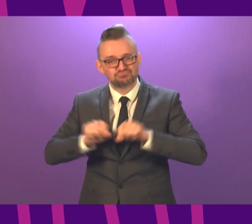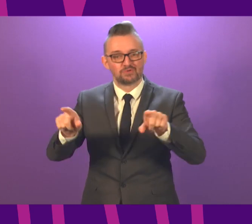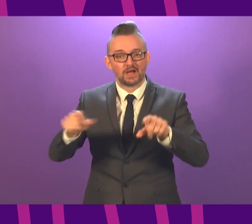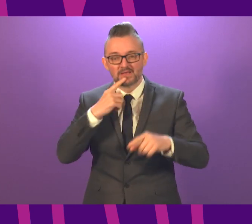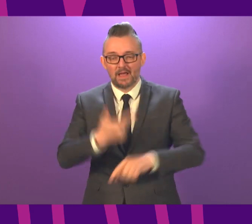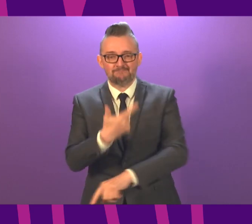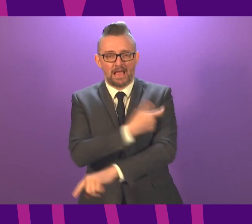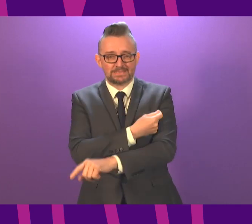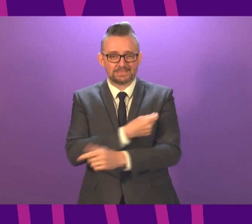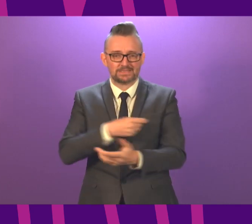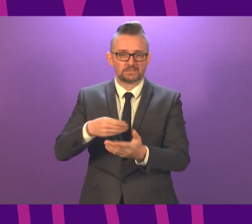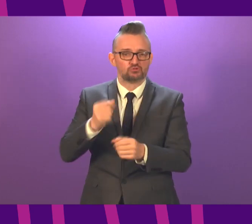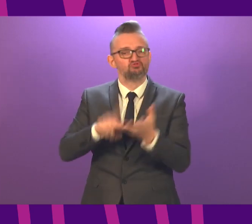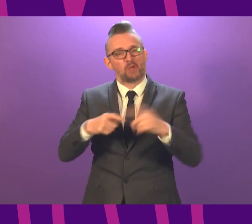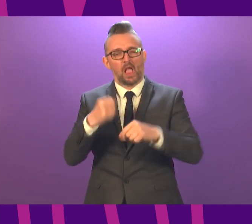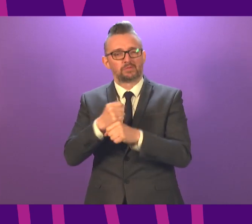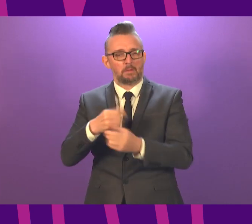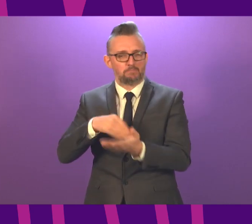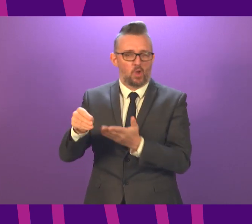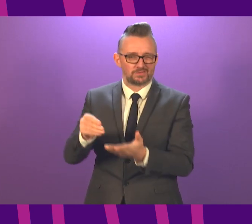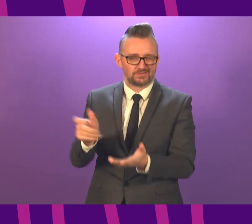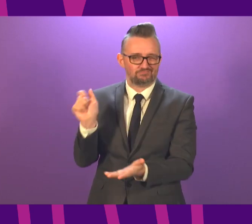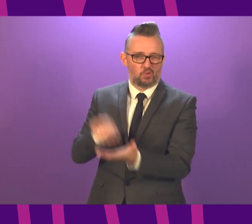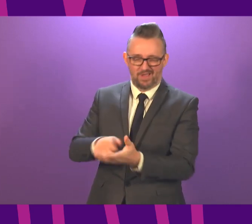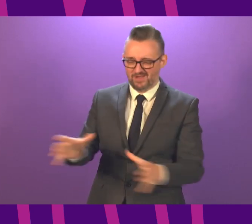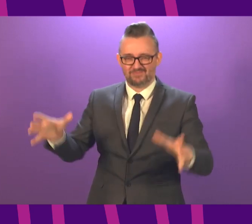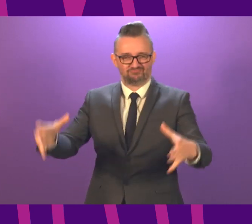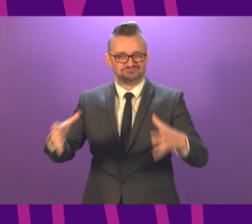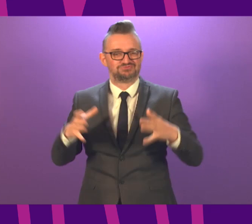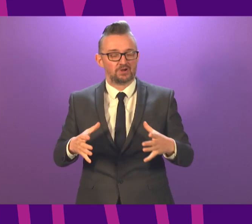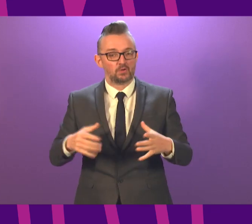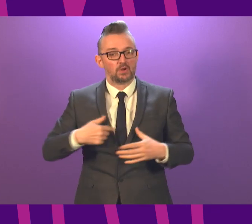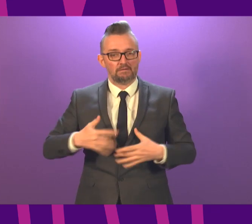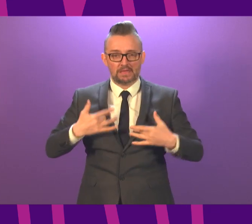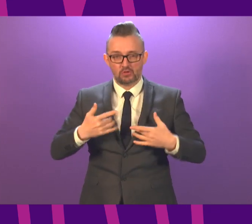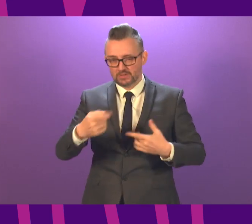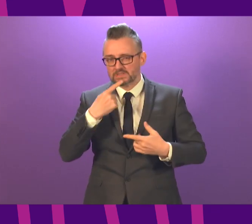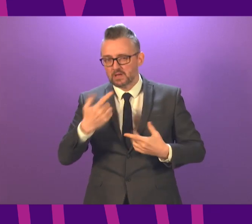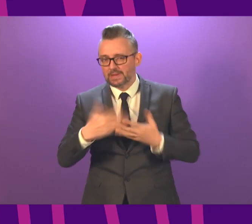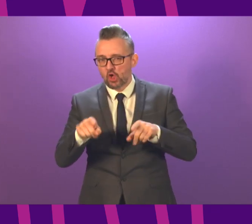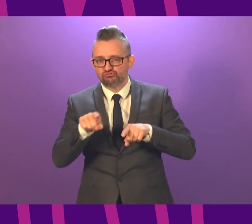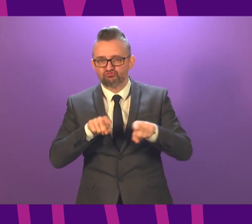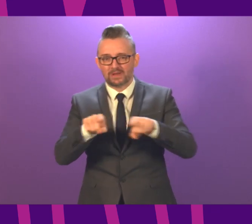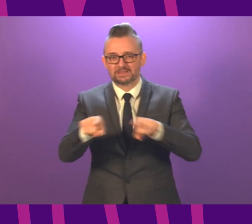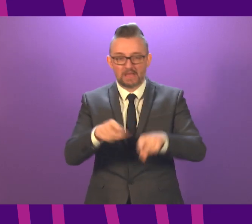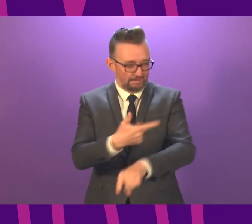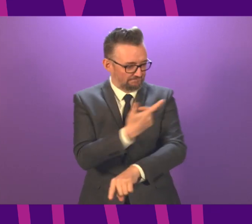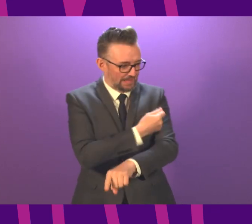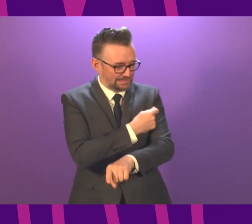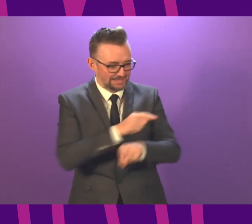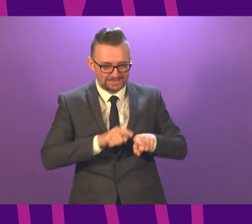been bought in such quantities by the UK government. In her statement, the First Minister said that we are in a race between the vaccine and the virus.